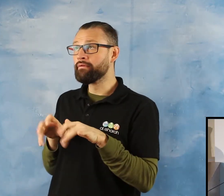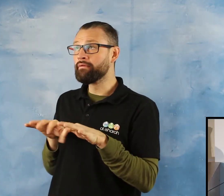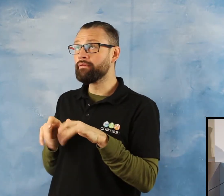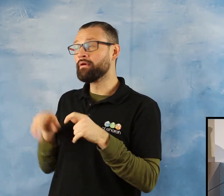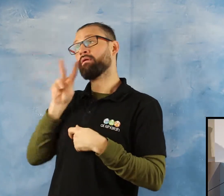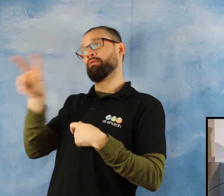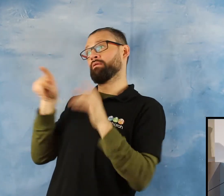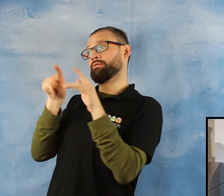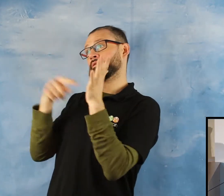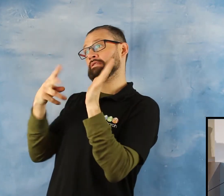media.